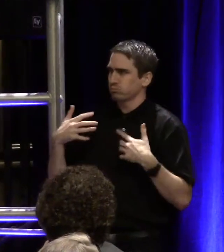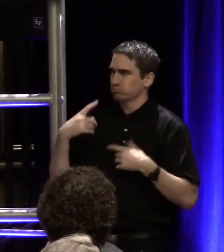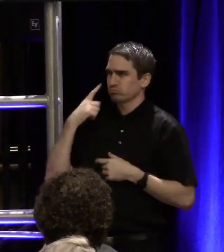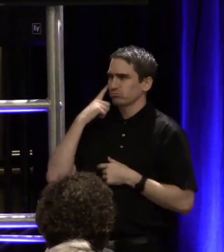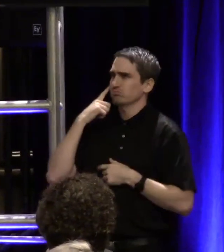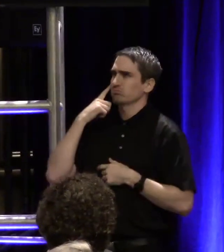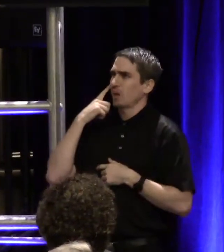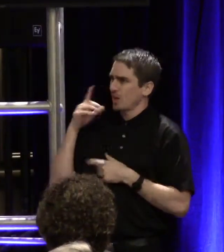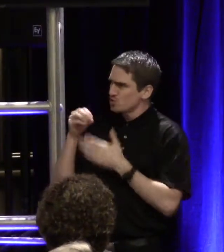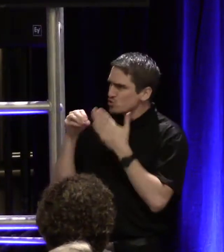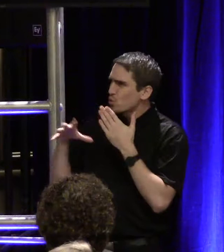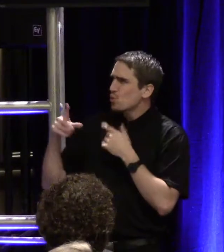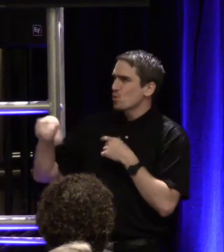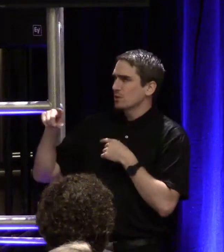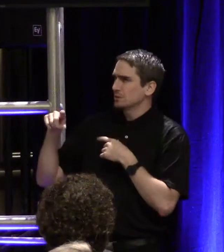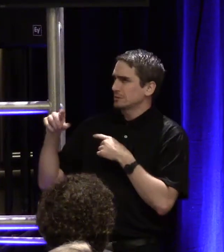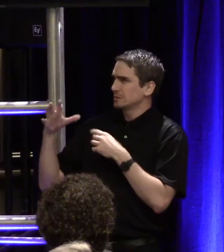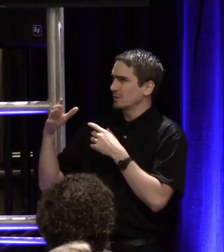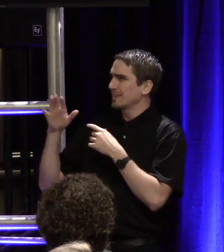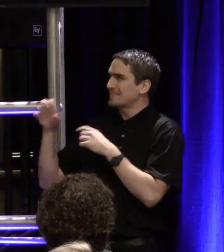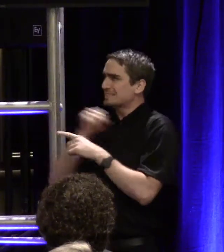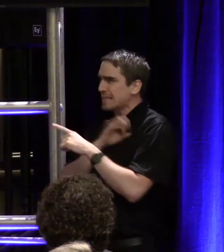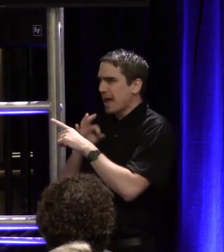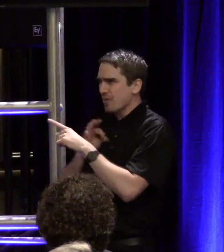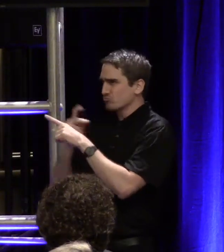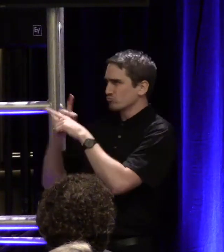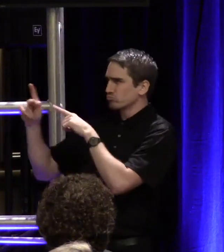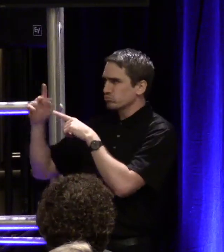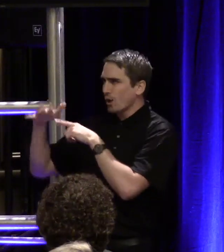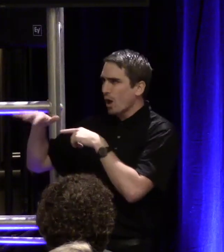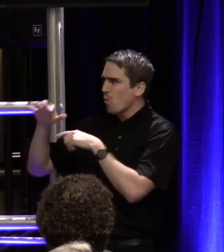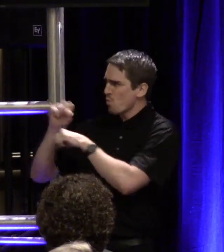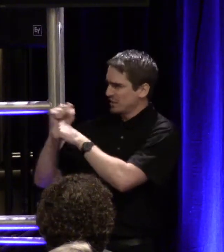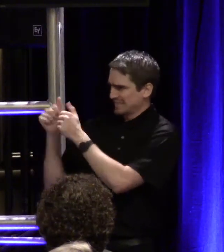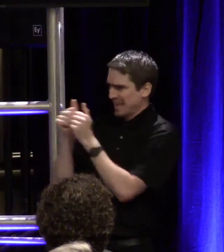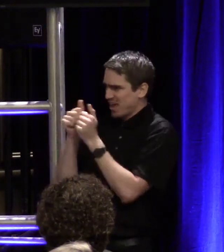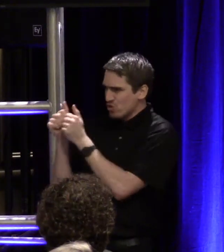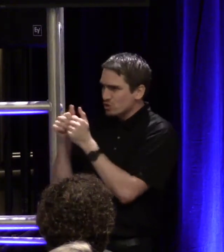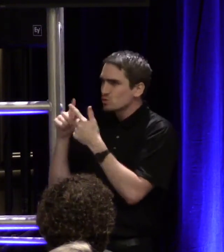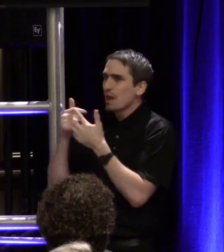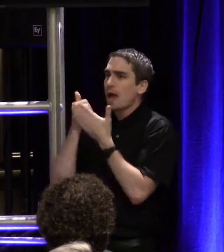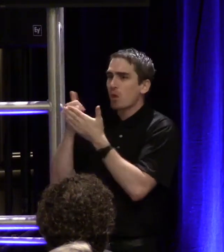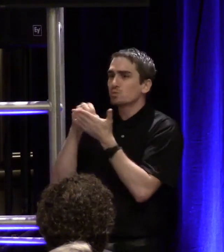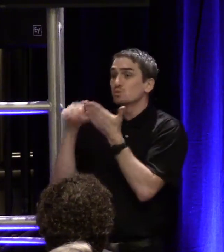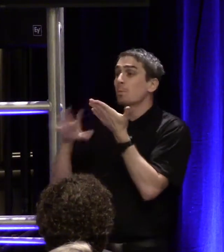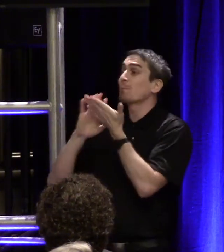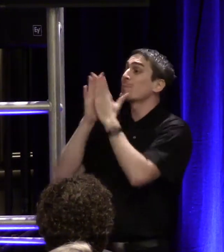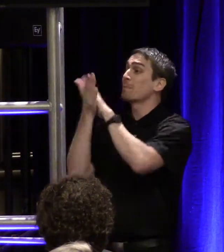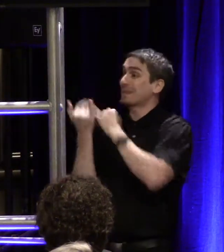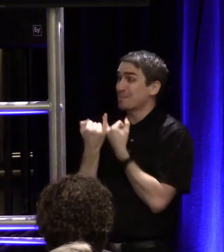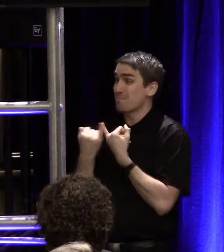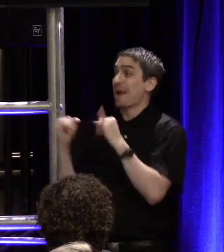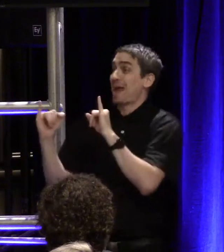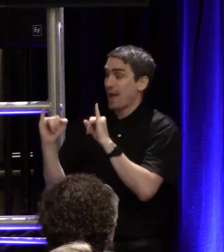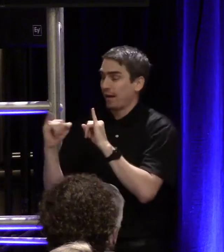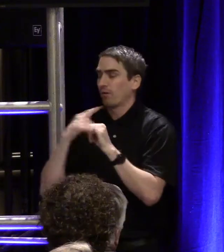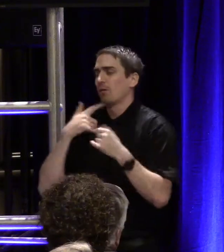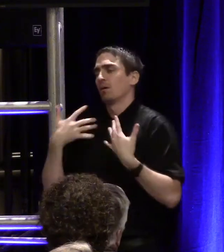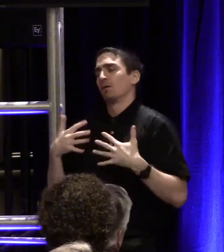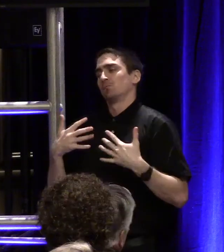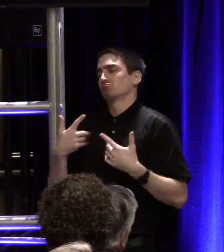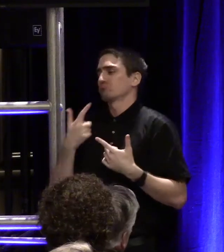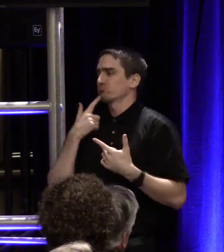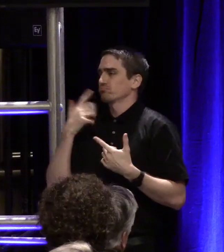the students and professional staff can work together to help the students achieve independence, I find